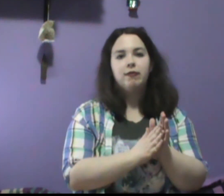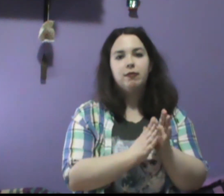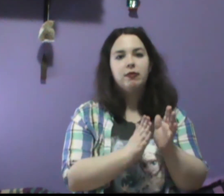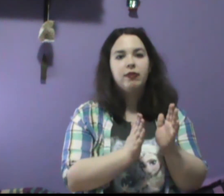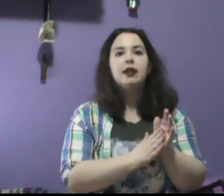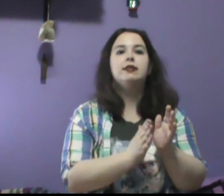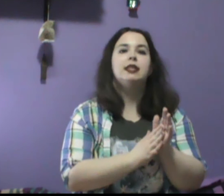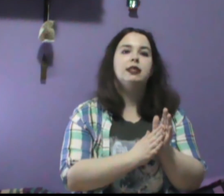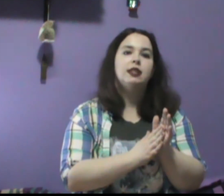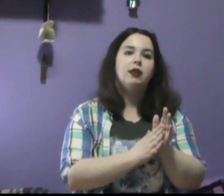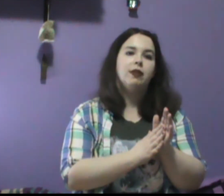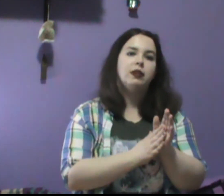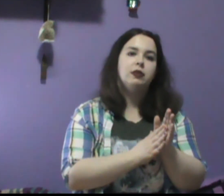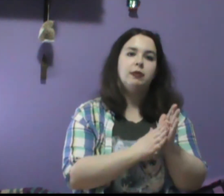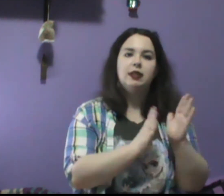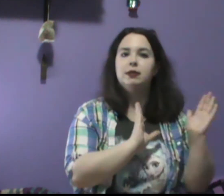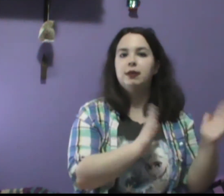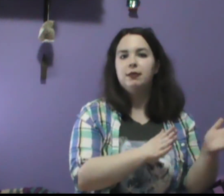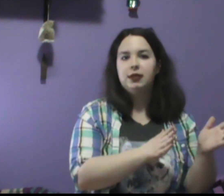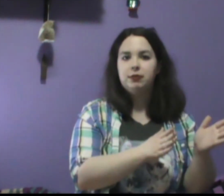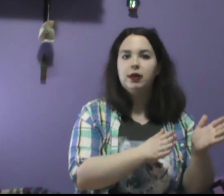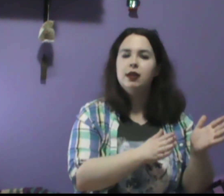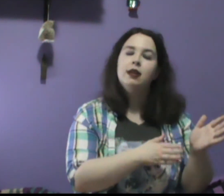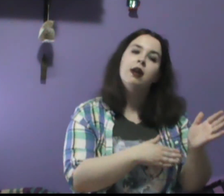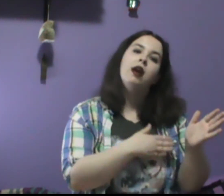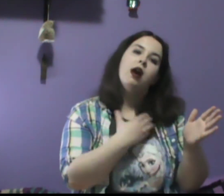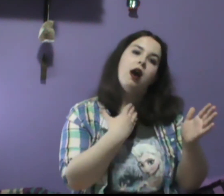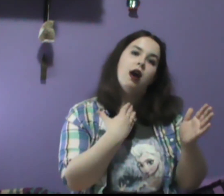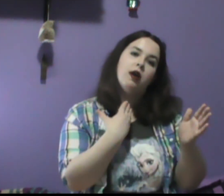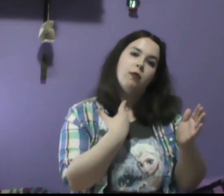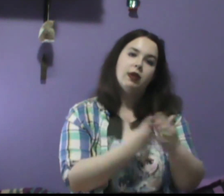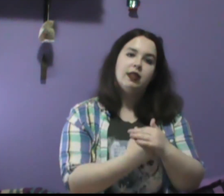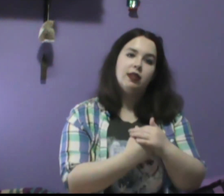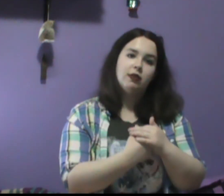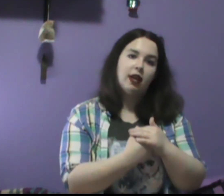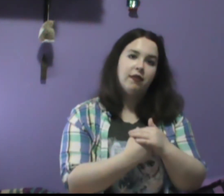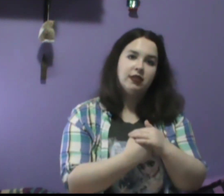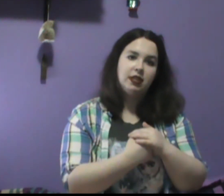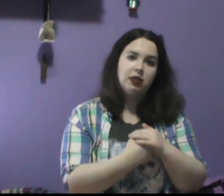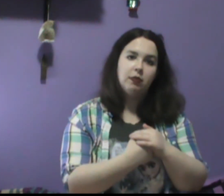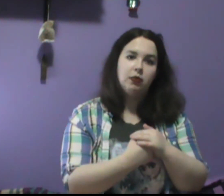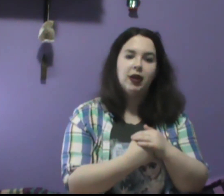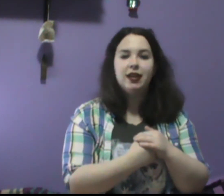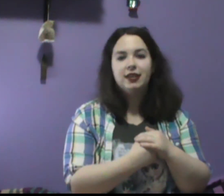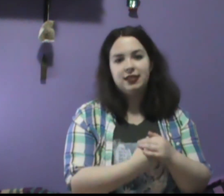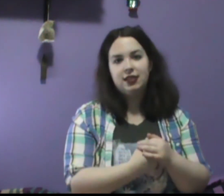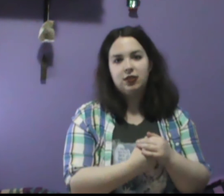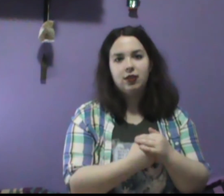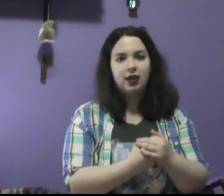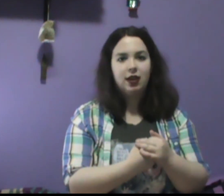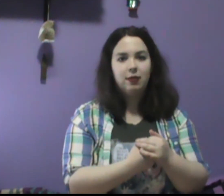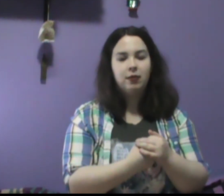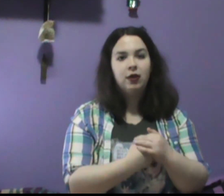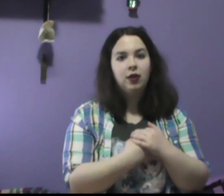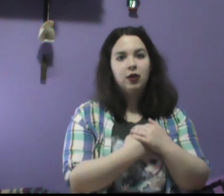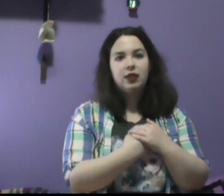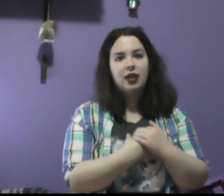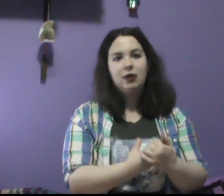final scenes that you're introduced with this really rich one. Uh, with the conversation between his sister and him, that you